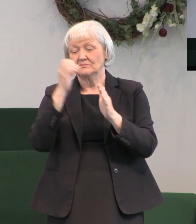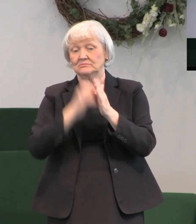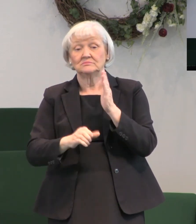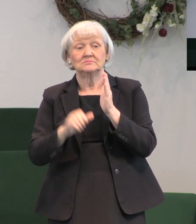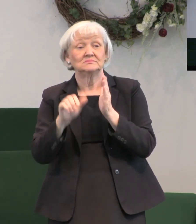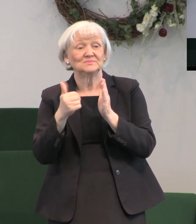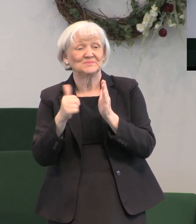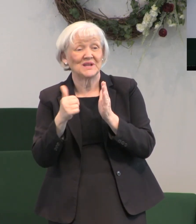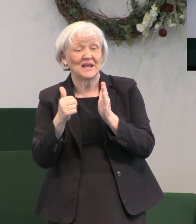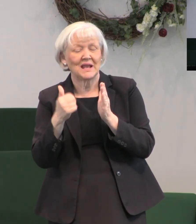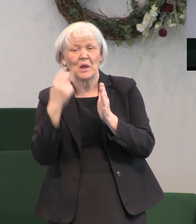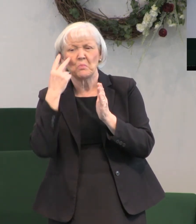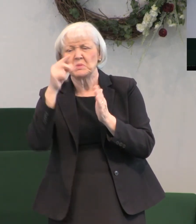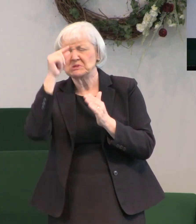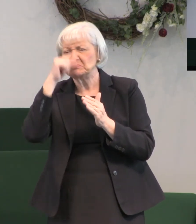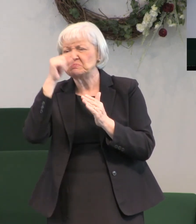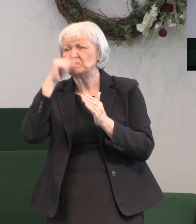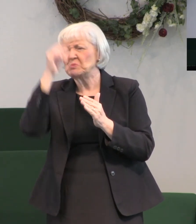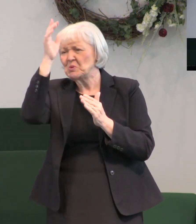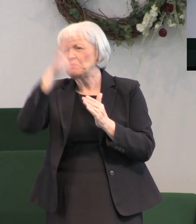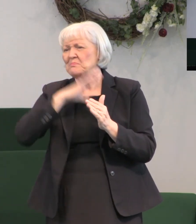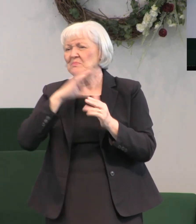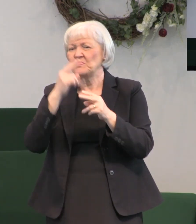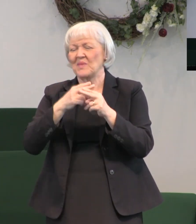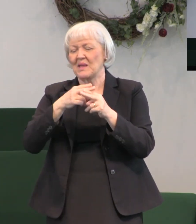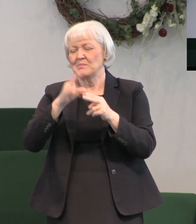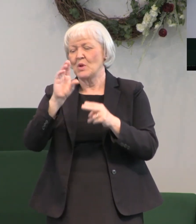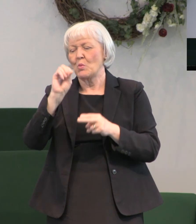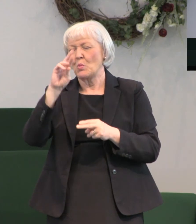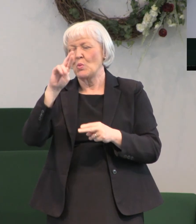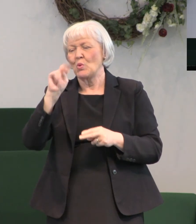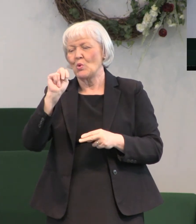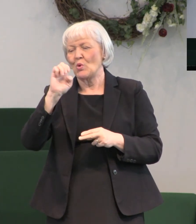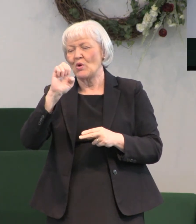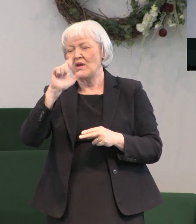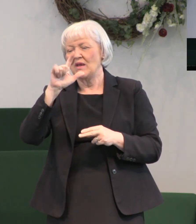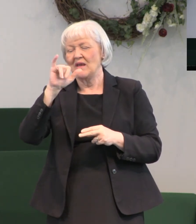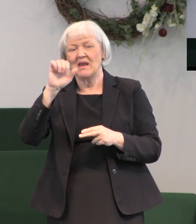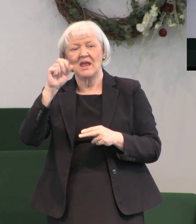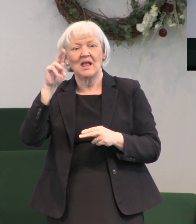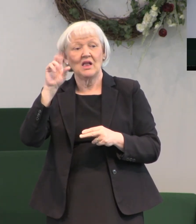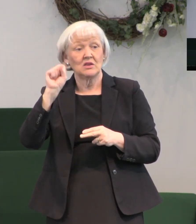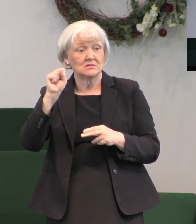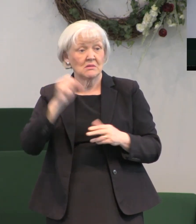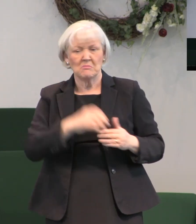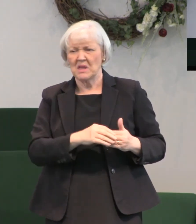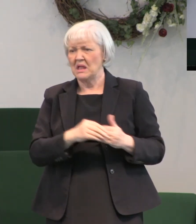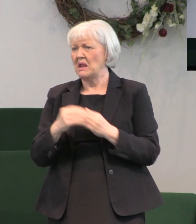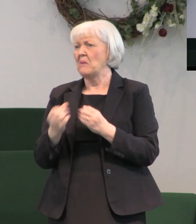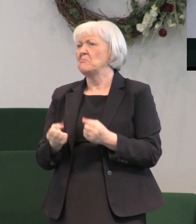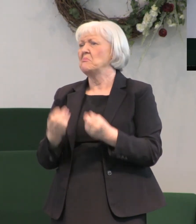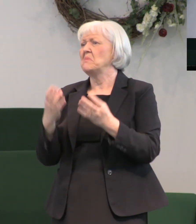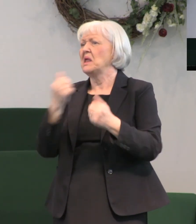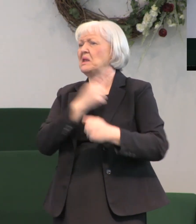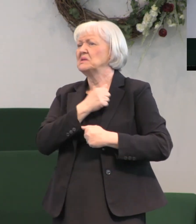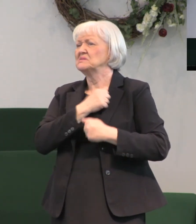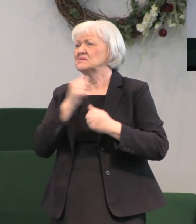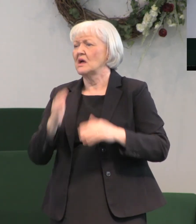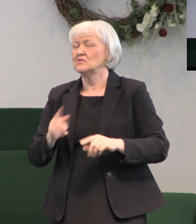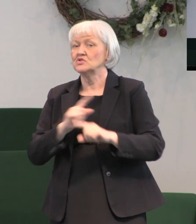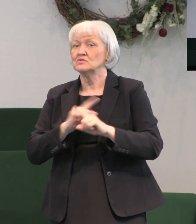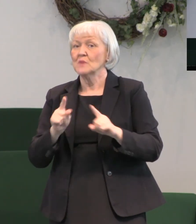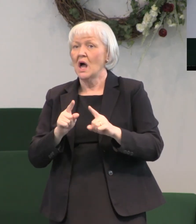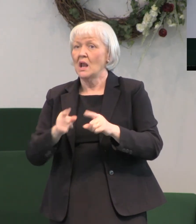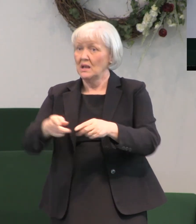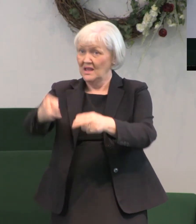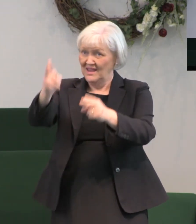a Greek man named Cornelius who's a leader of many soldiers but he was a God fearer that